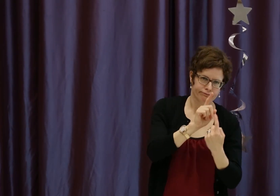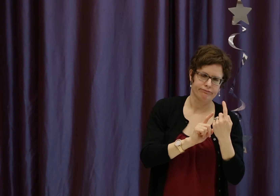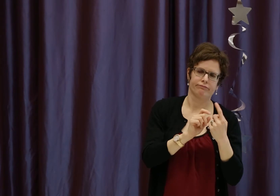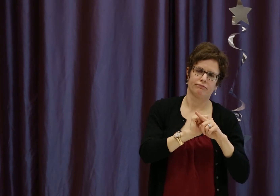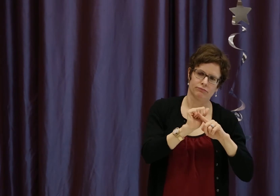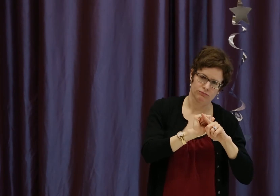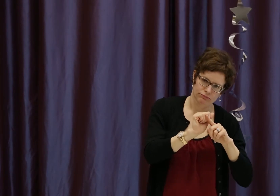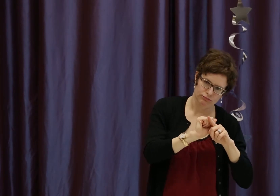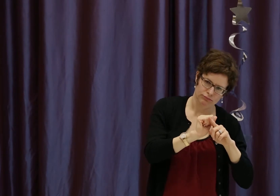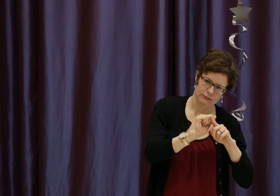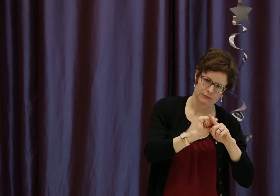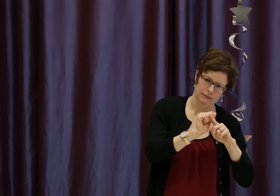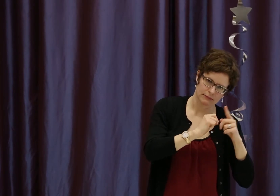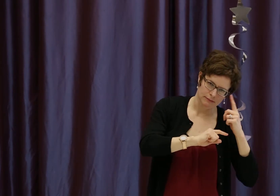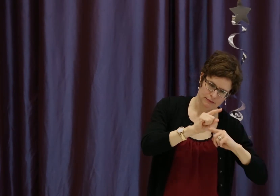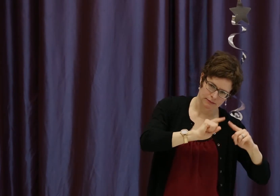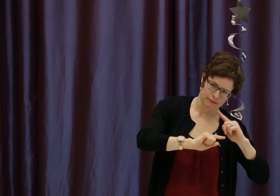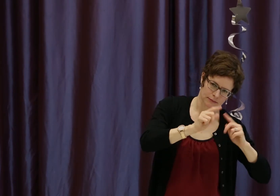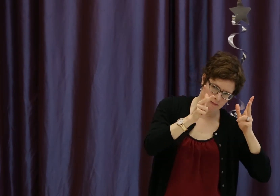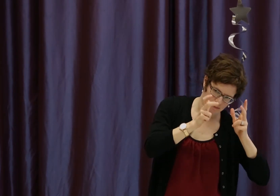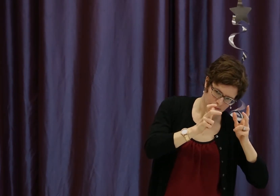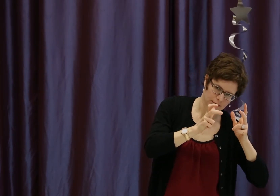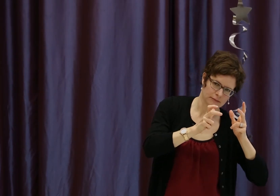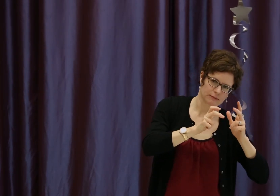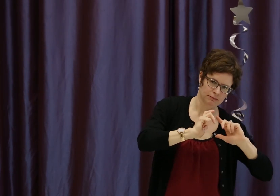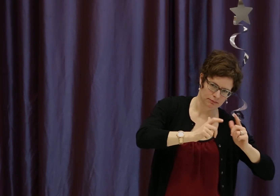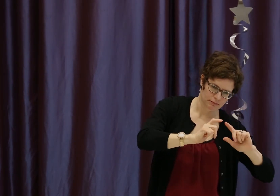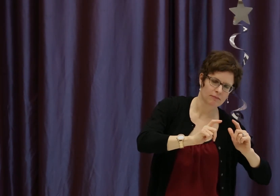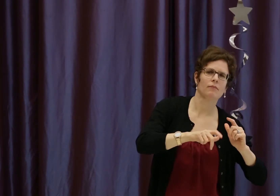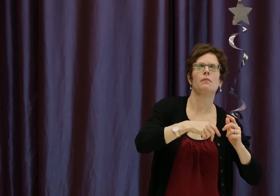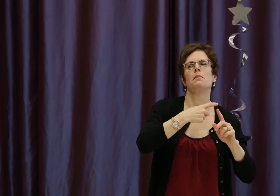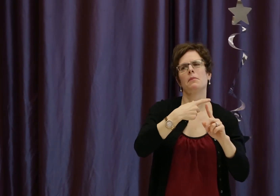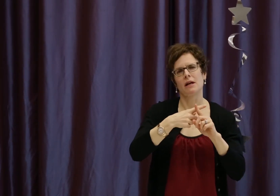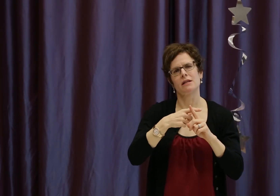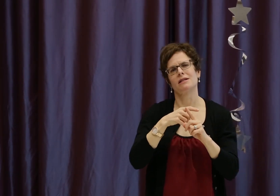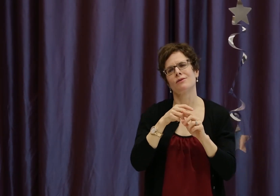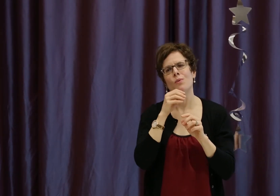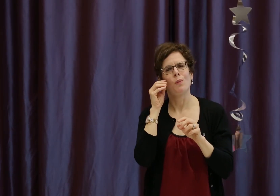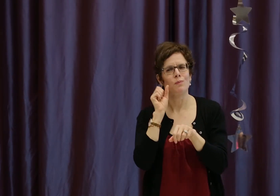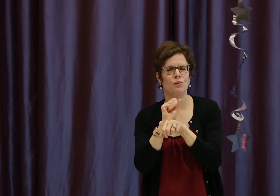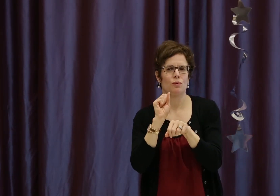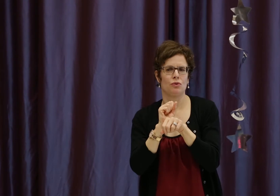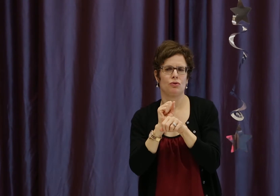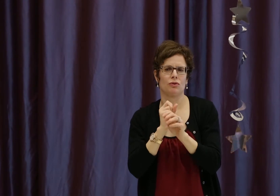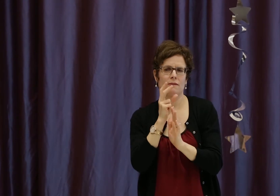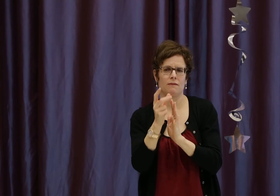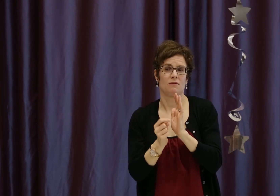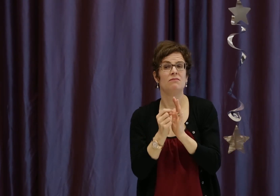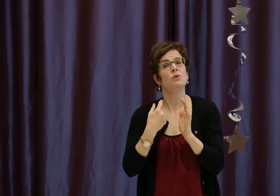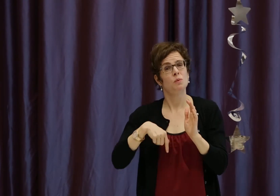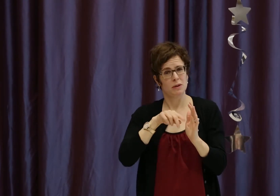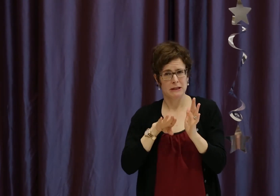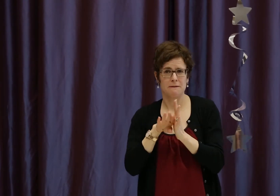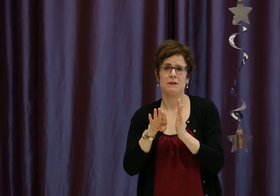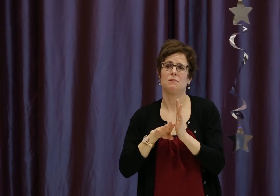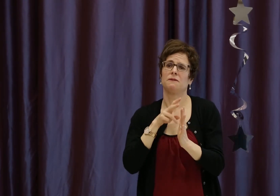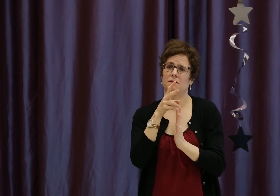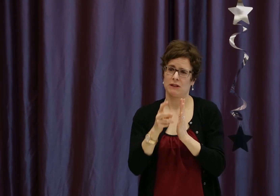So again, the course that we worked on focused on developing interactive comprehension and production skills, and the